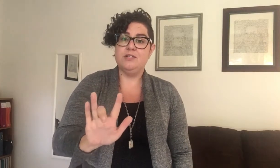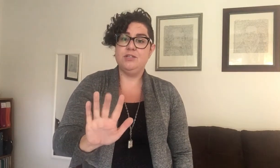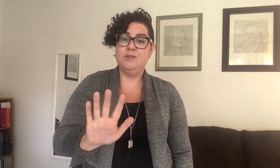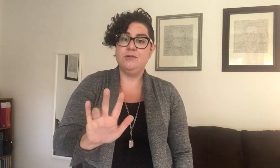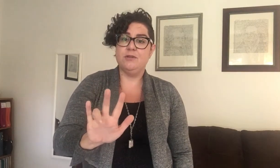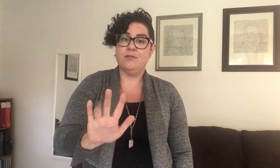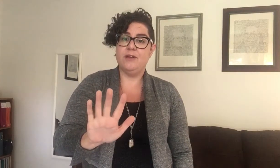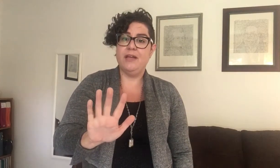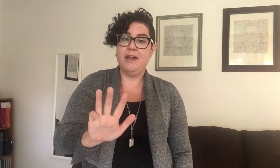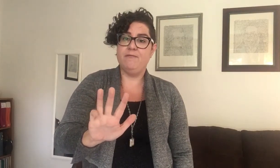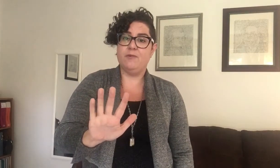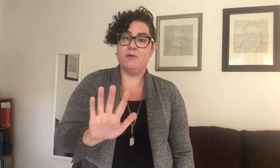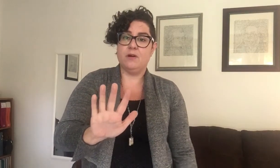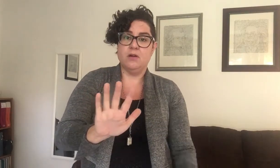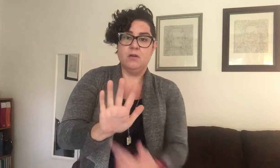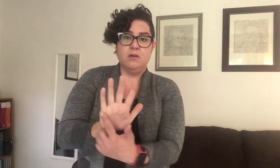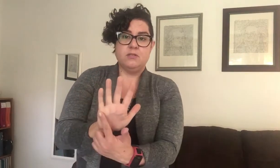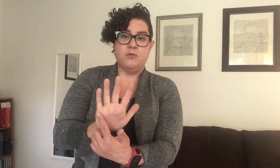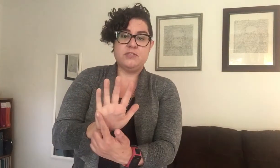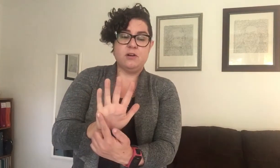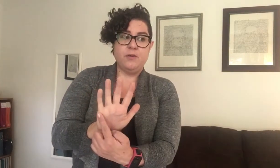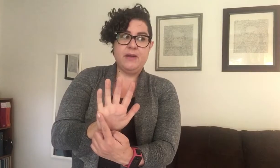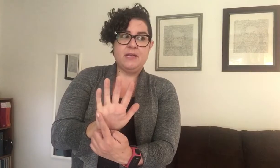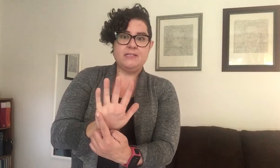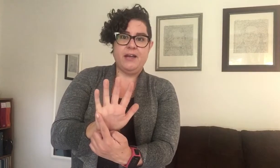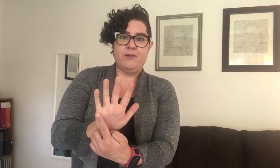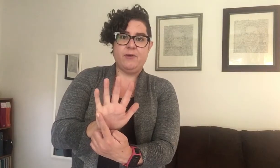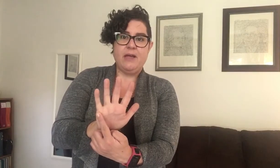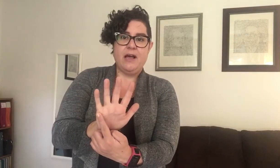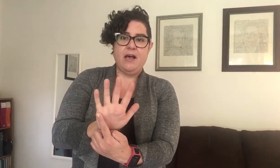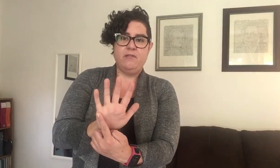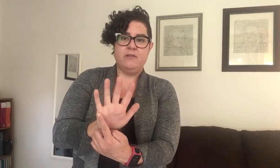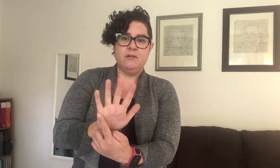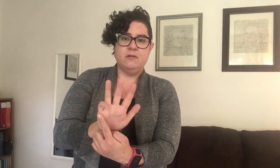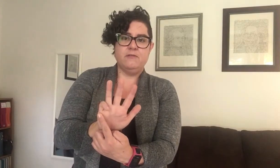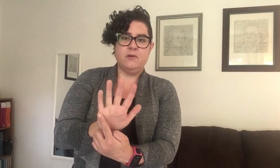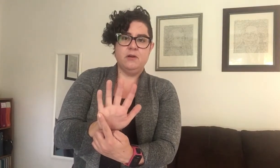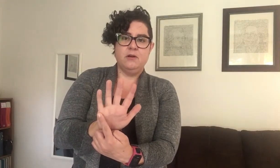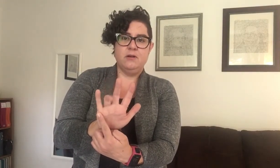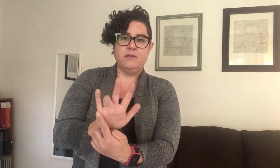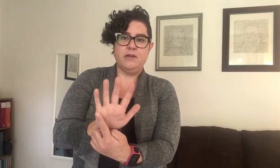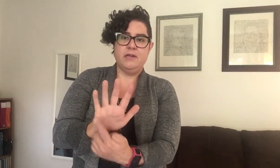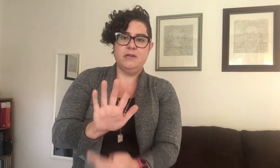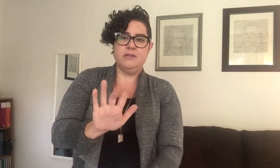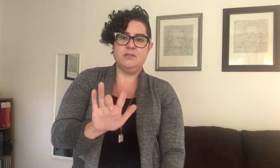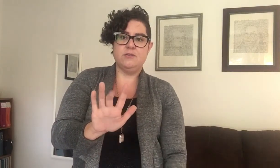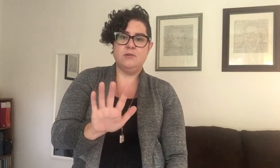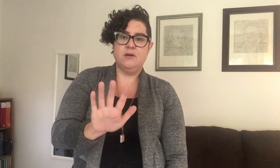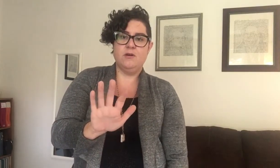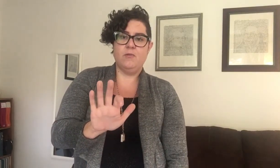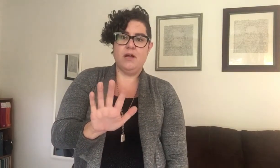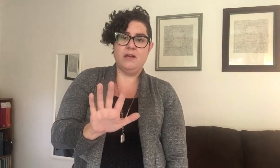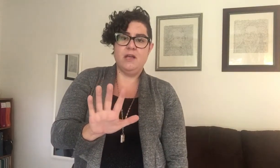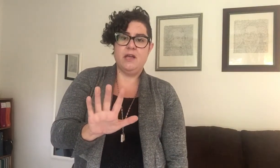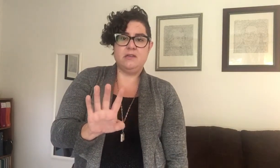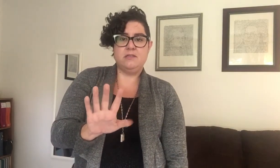two, three, and four. So we start on our pinky side. What do we have? Four, three, two, one, and